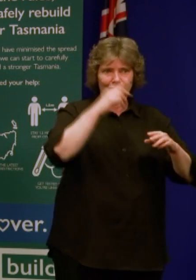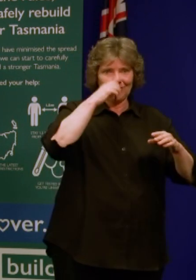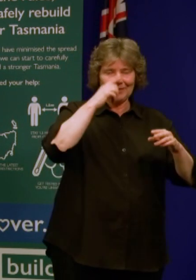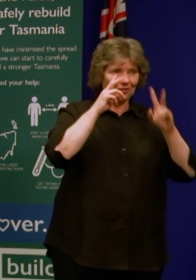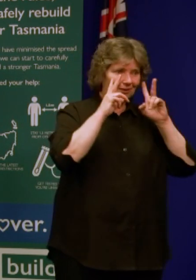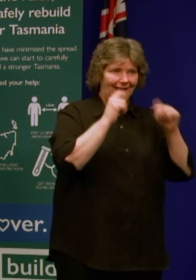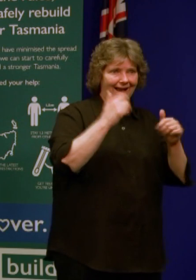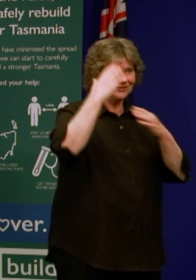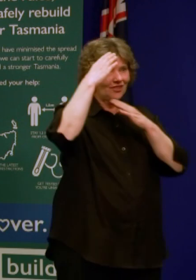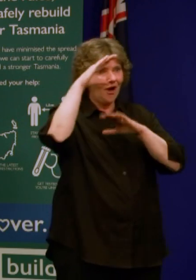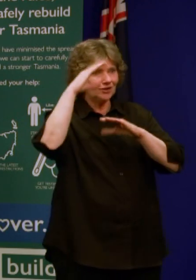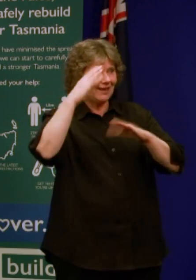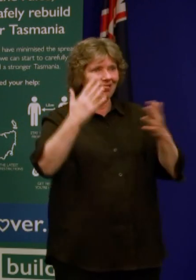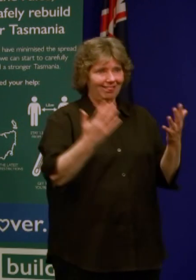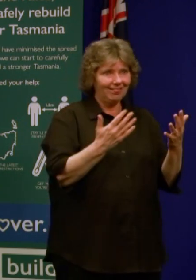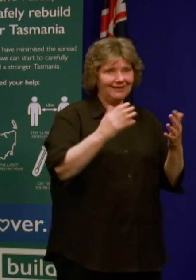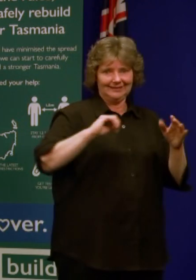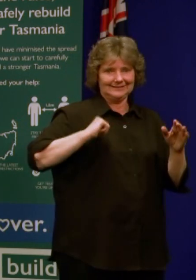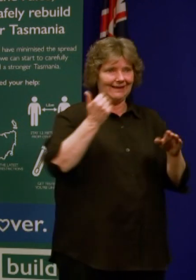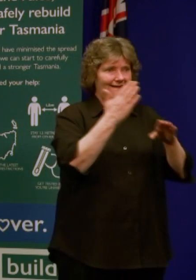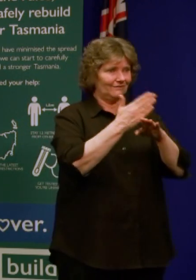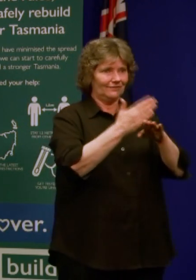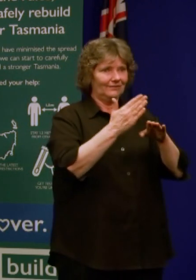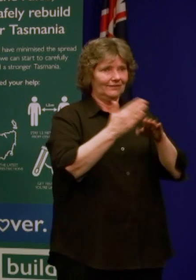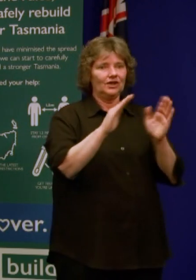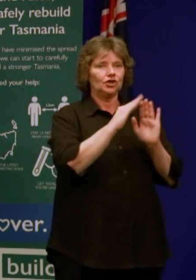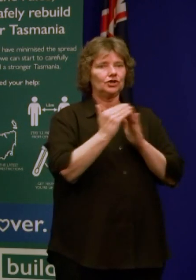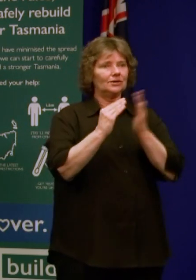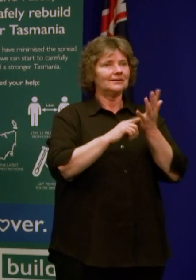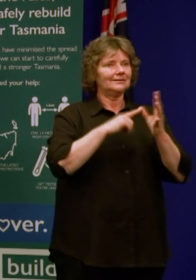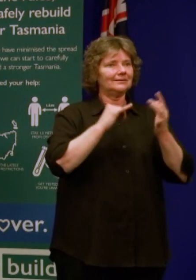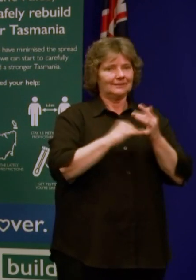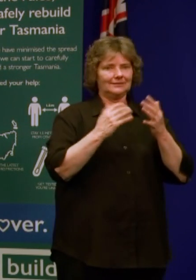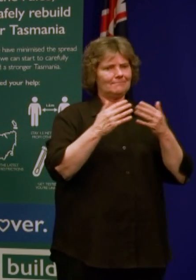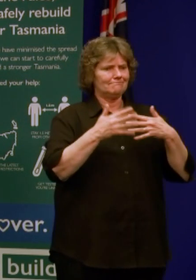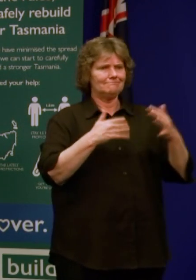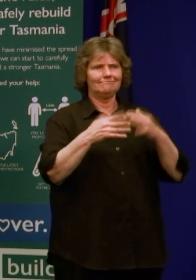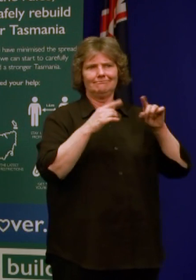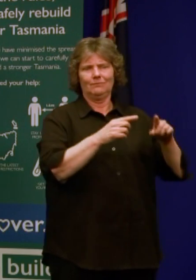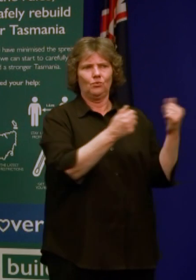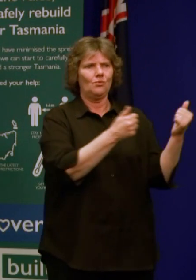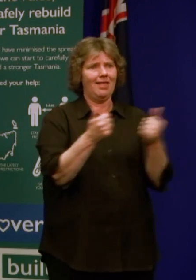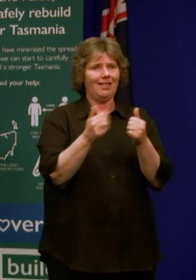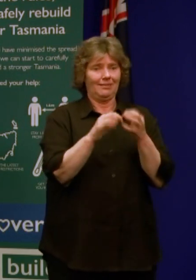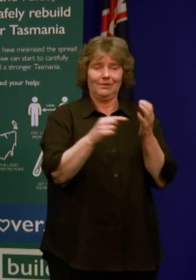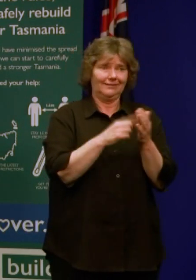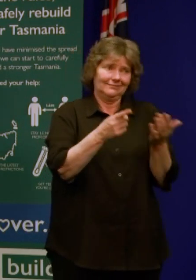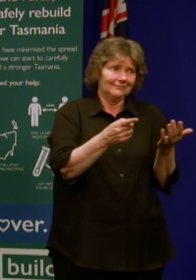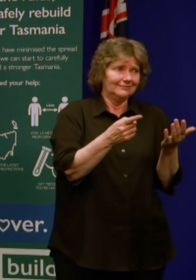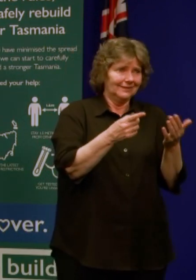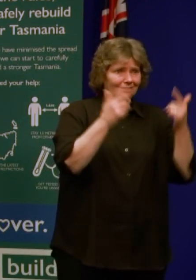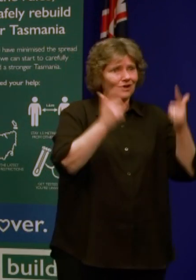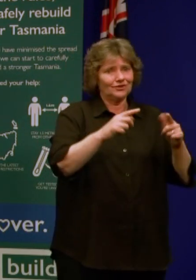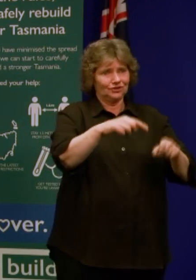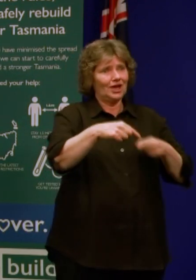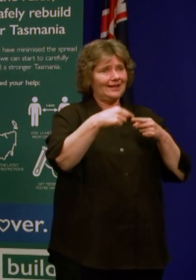communities, Tasmania are managing that process very well. But as you can imagine, there are lots of challenges for those people in quarantine, and those